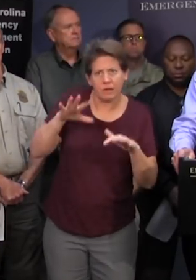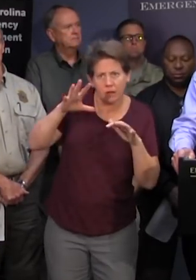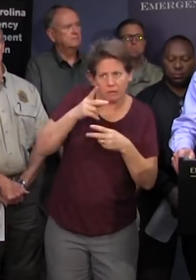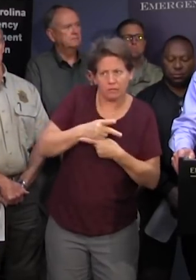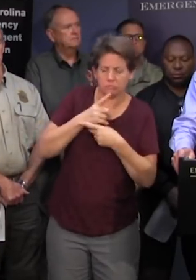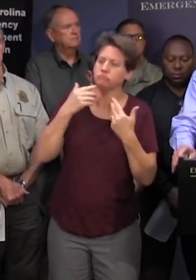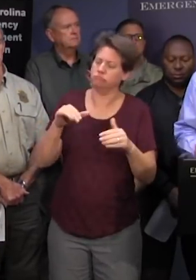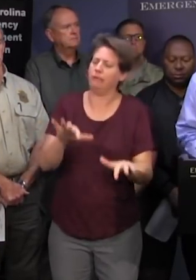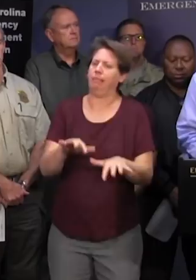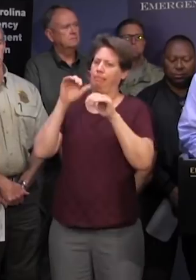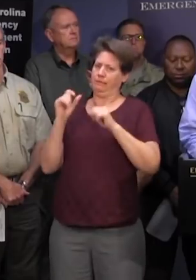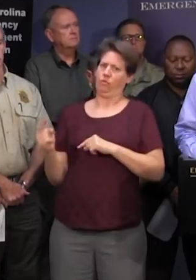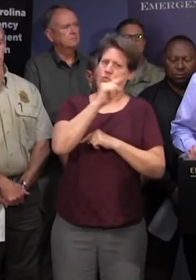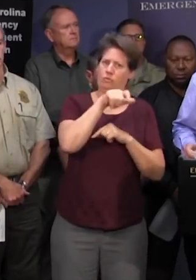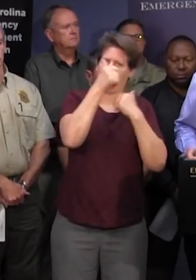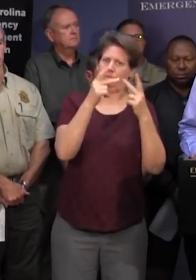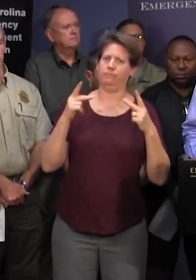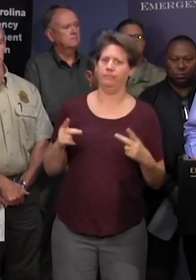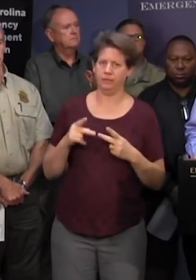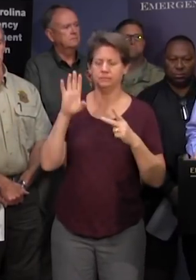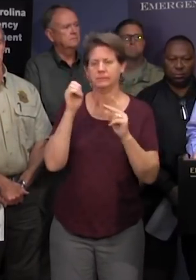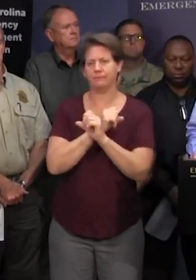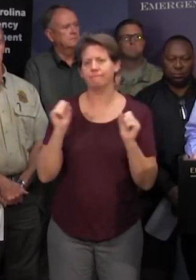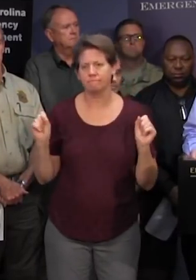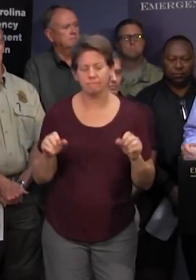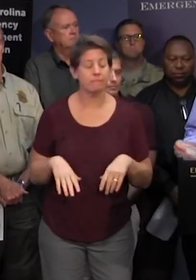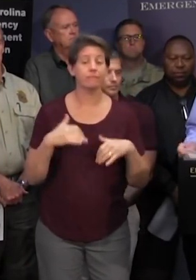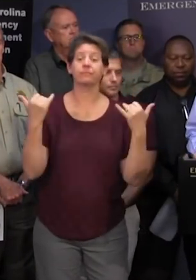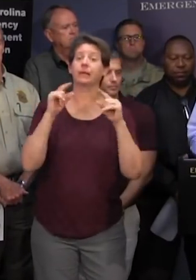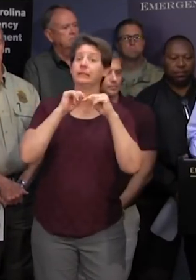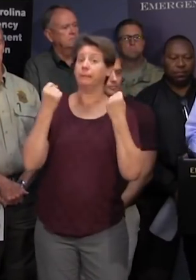this is over with that we'll start with our team